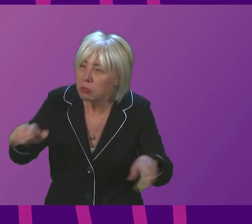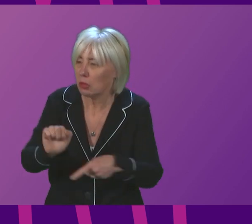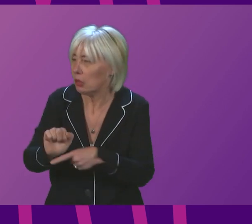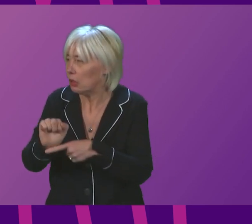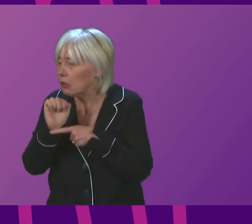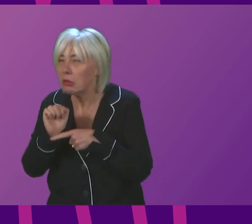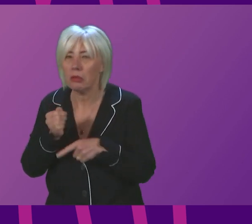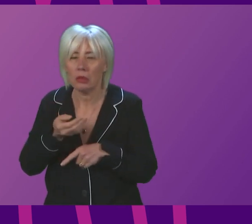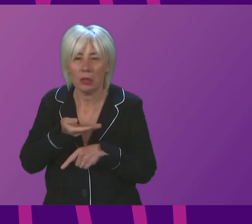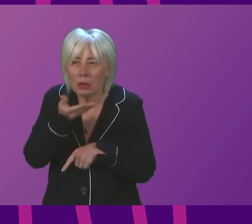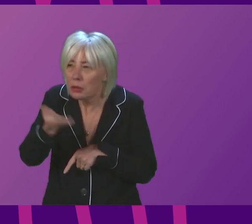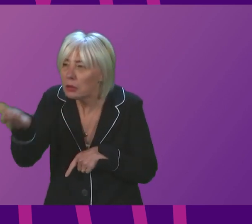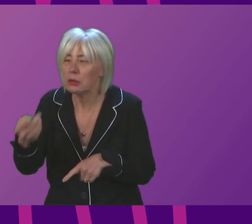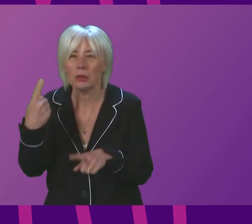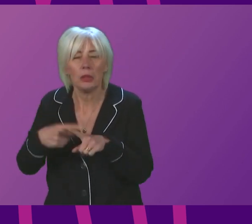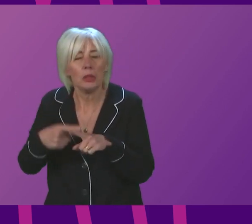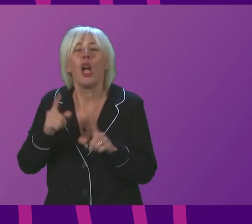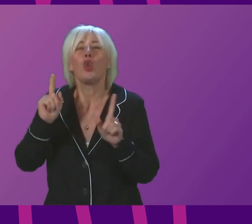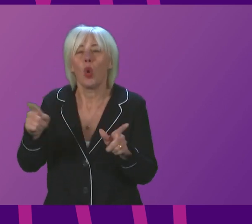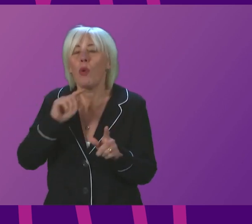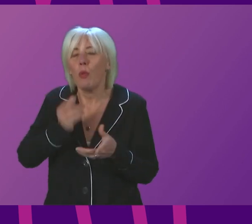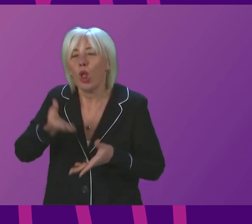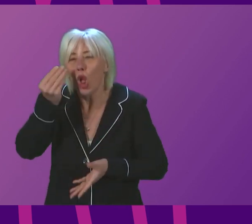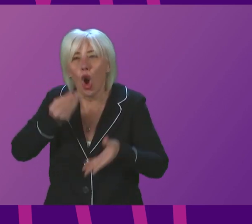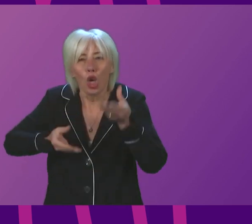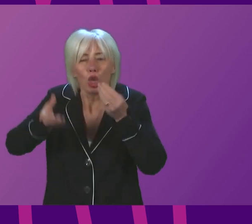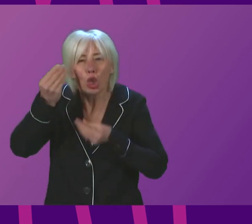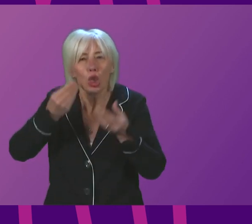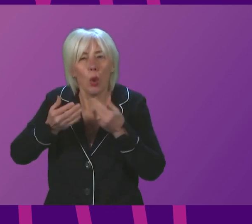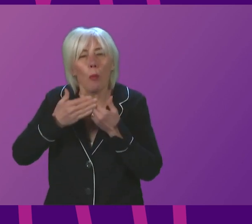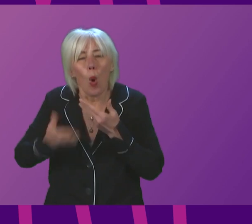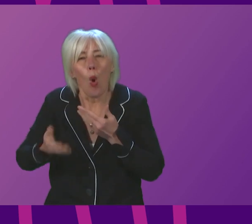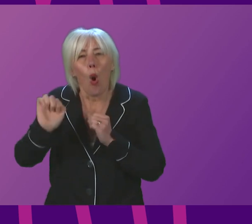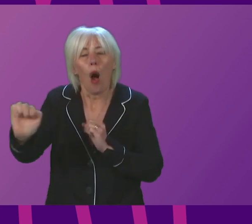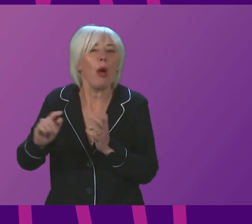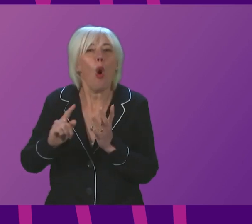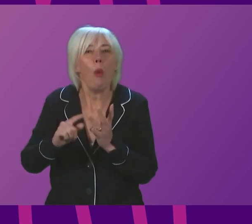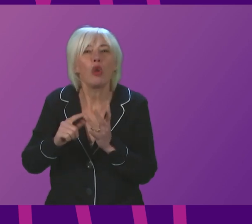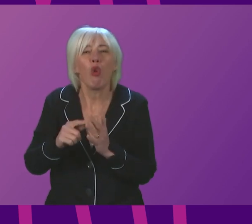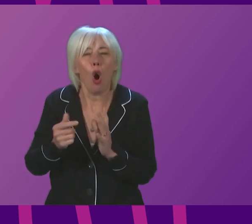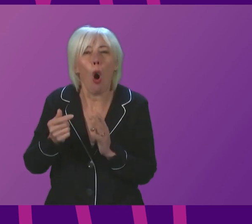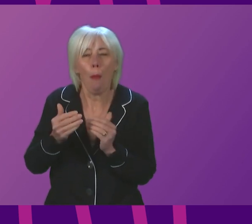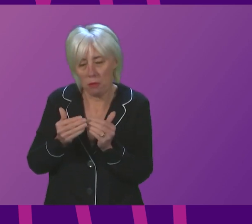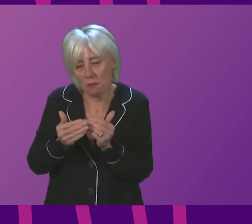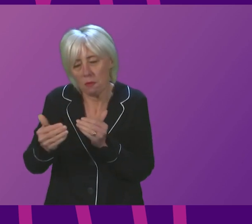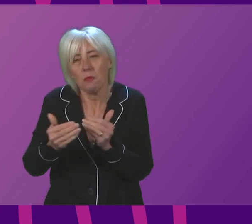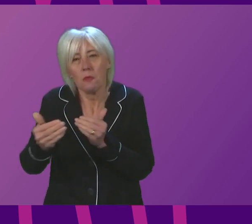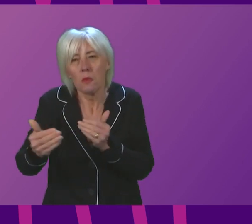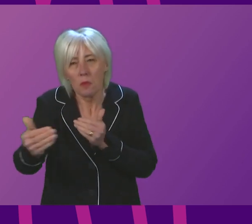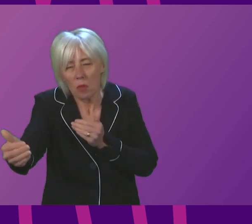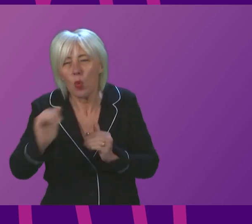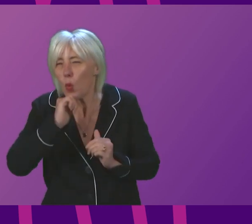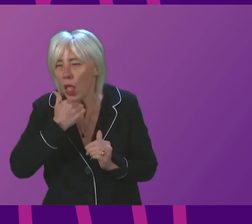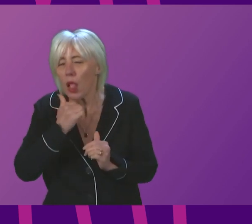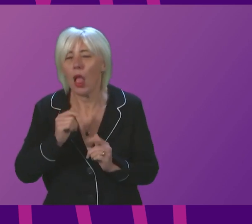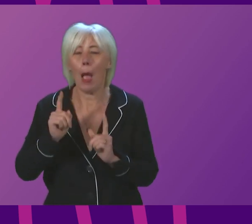severity of Omicron. We will learn more about its characteristics and implications in the days and weeks ahead,